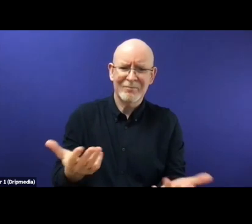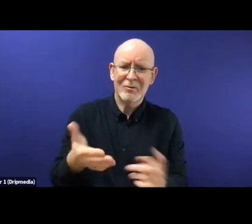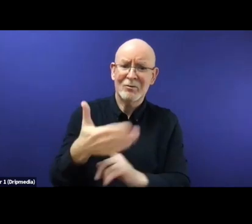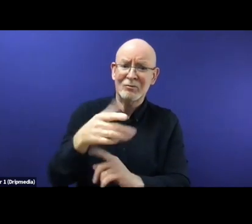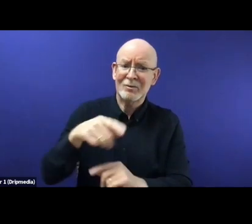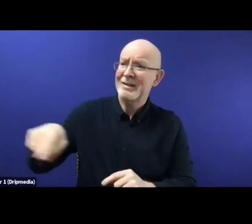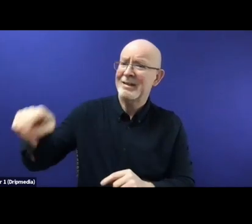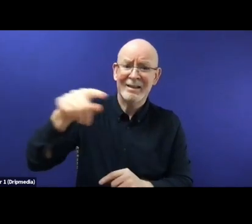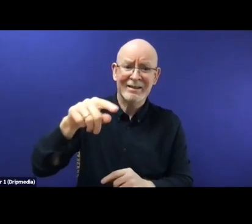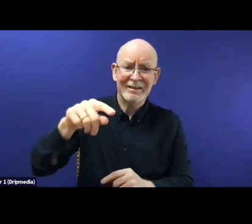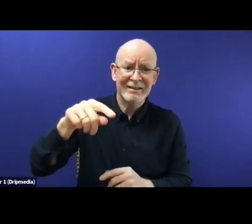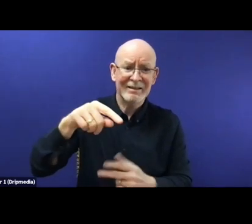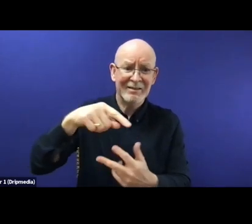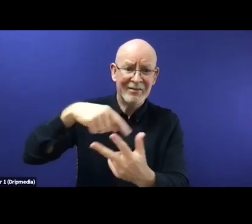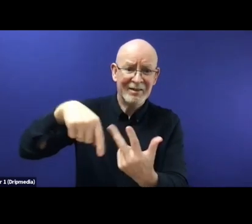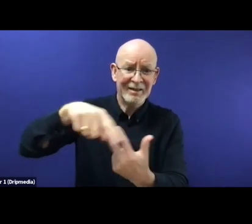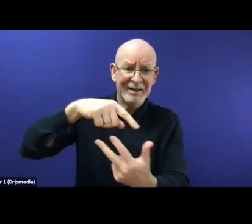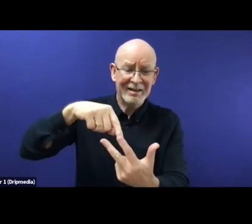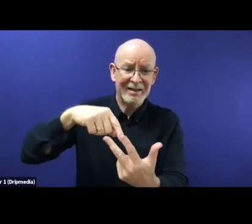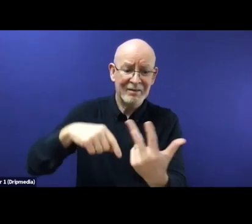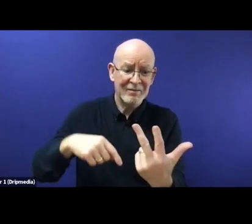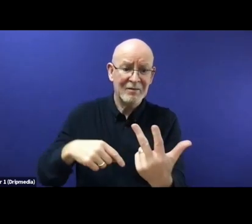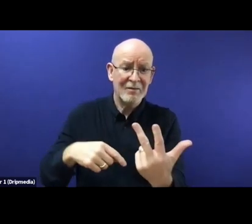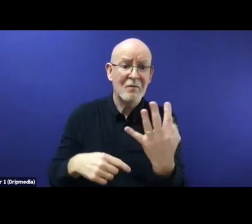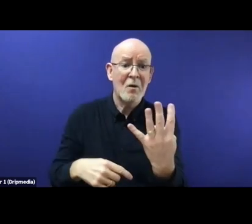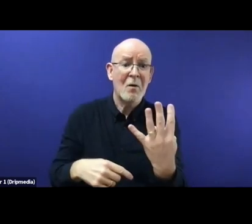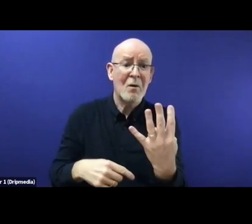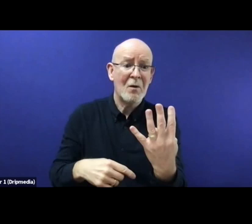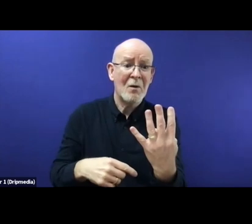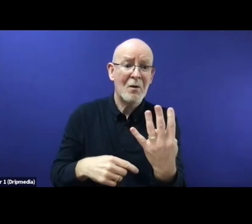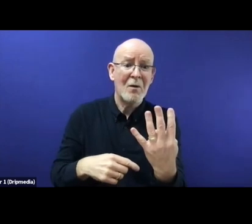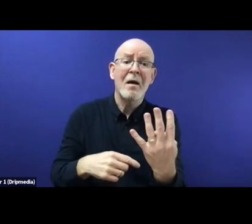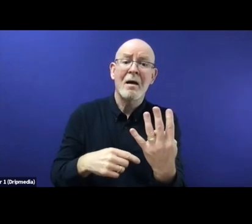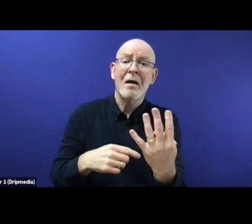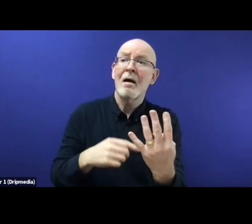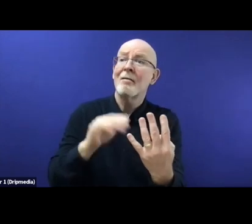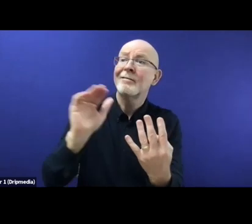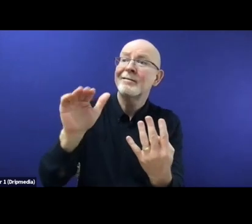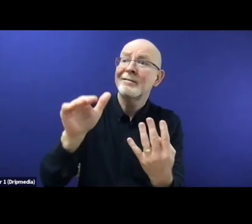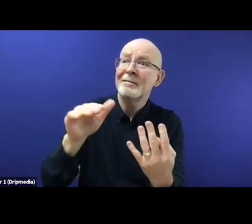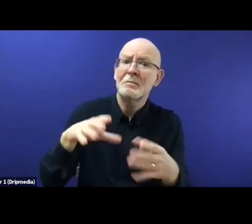considered a safe country of origin. Also, the safe third country notion is going to become